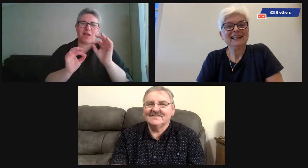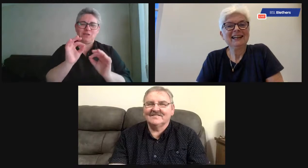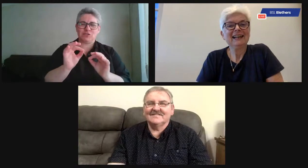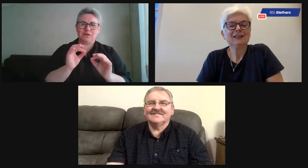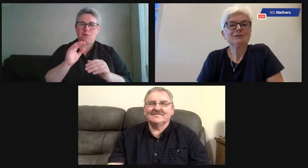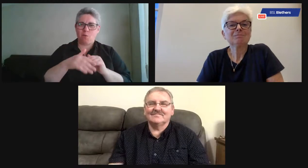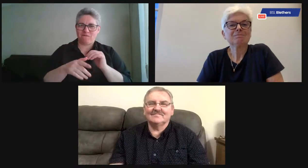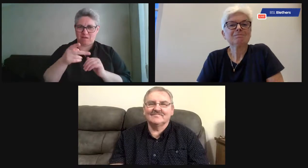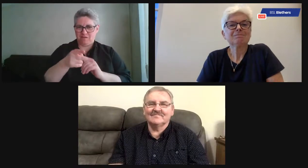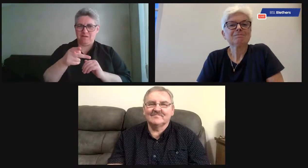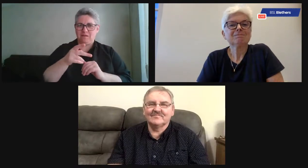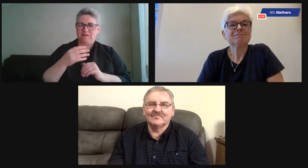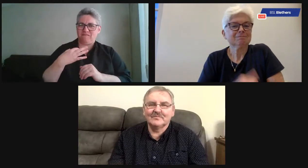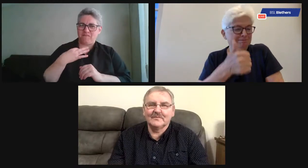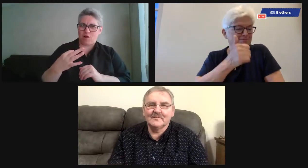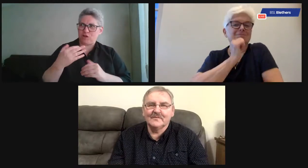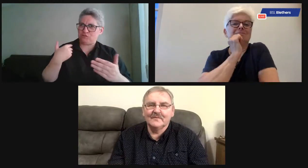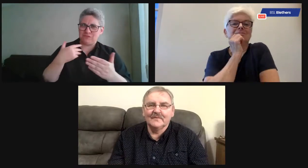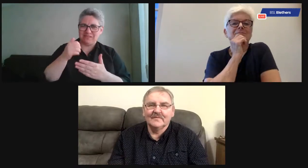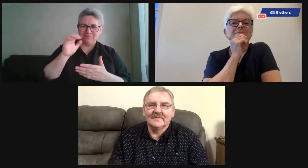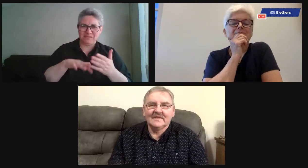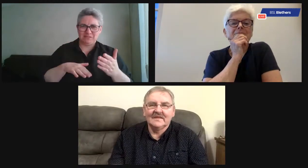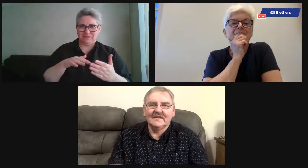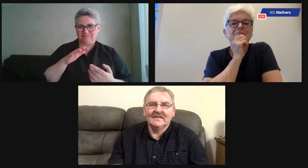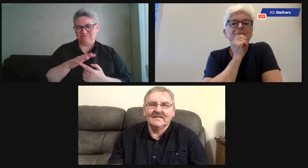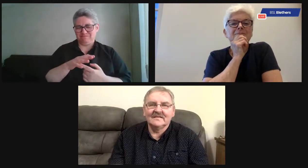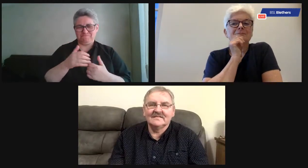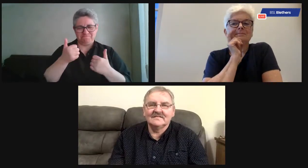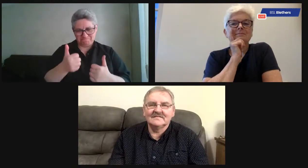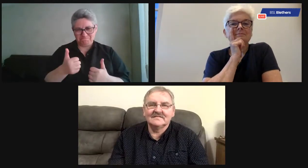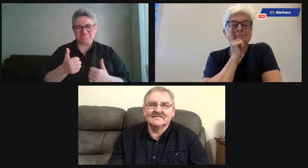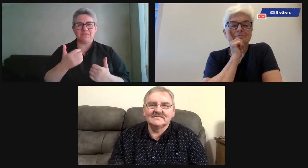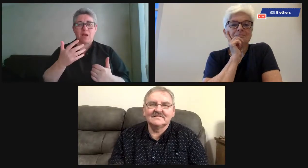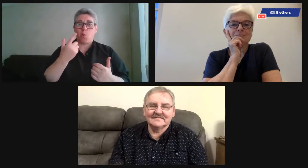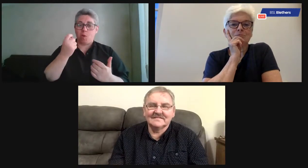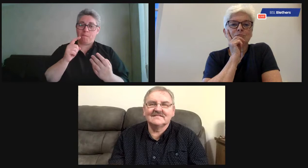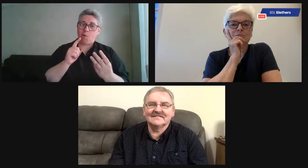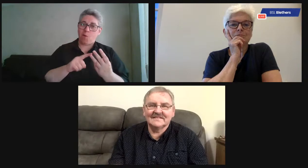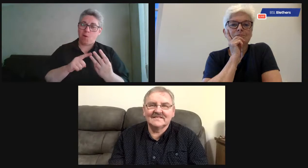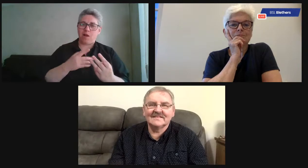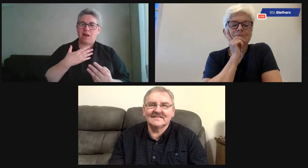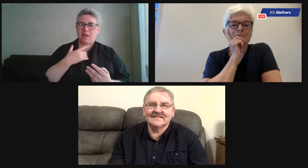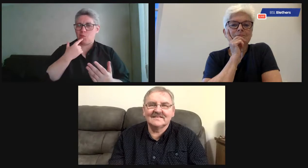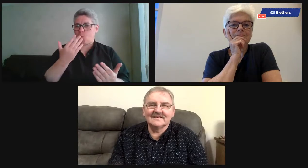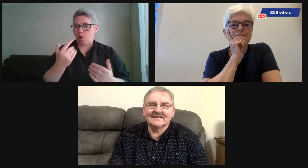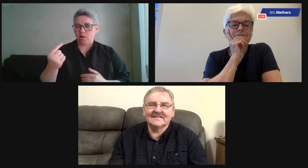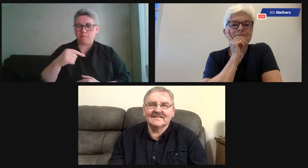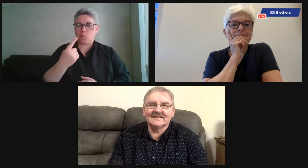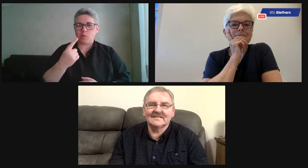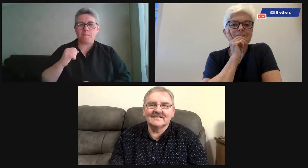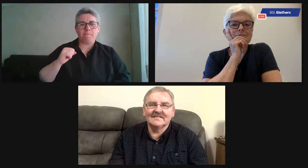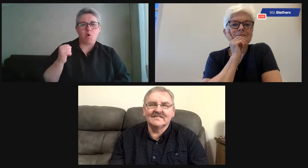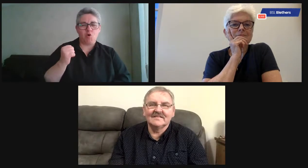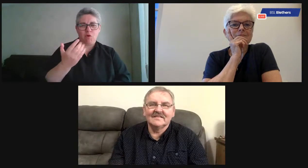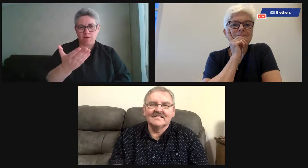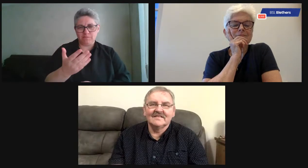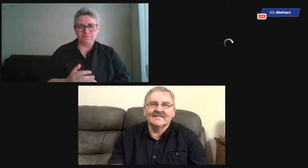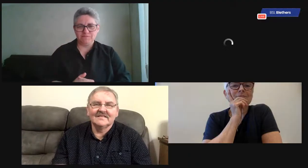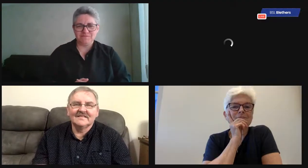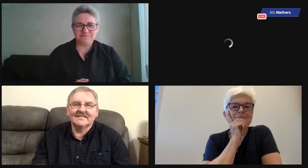We're going to come back to that, Lillian, and talk to you both, in fact, about your volunteering experience. But I have another guest to introduce. I'd